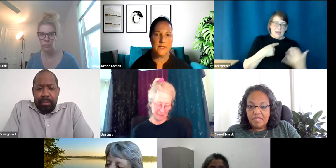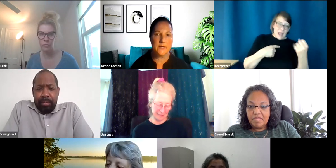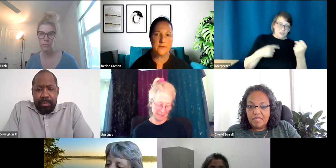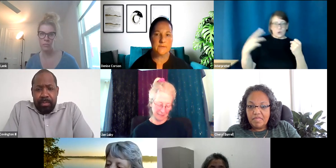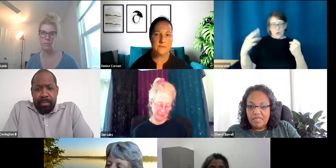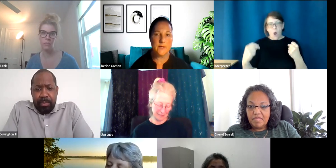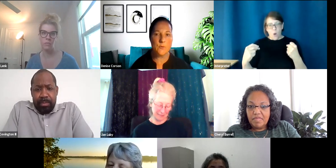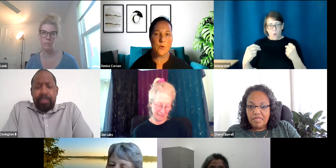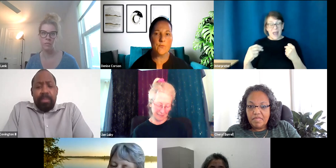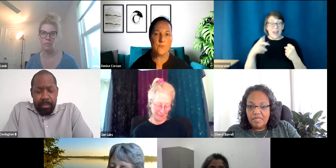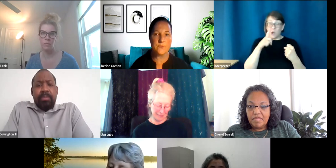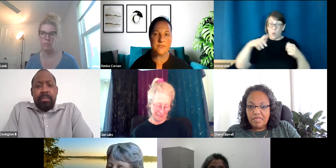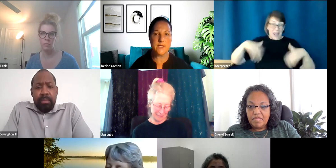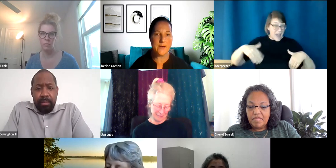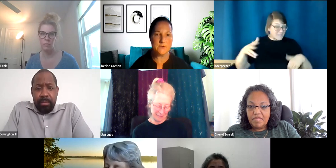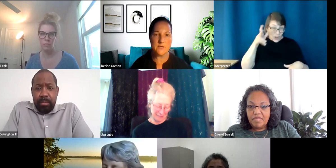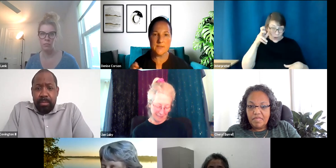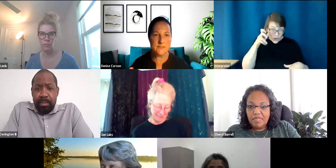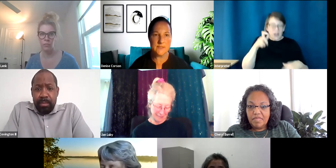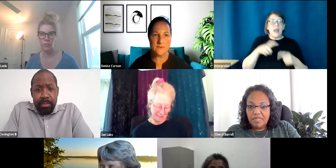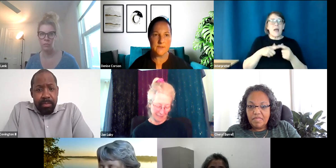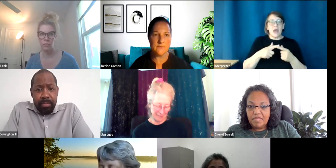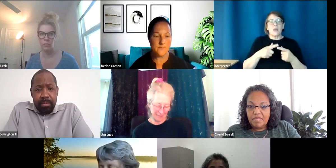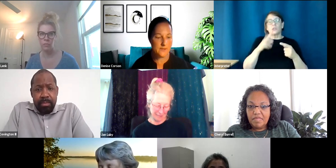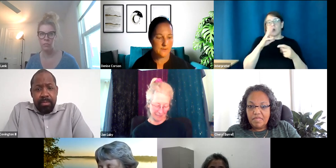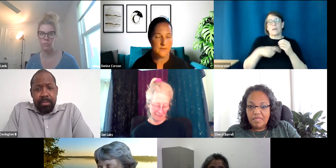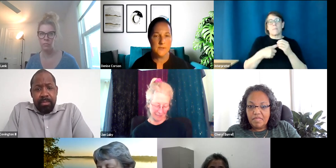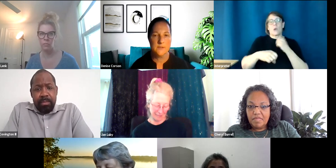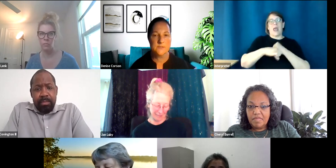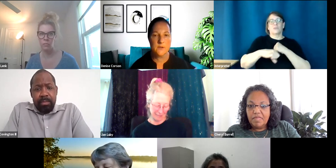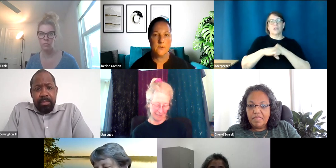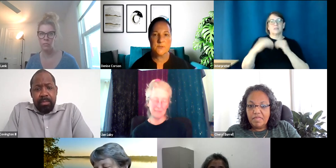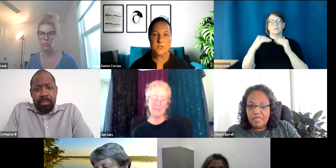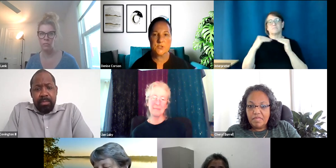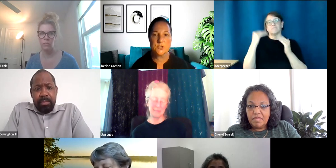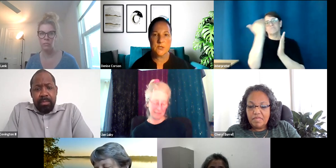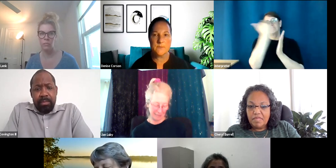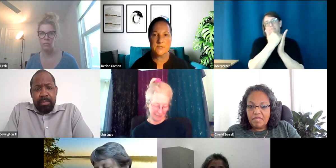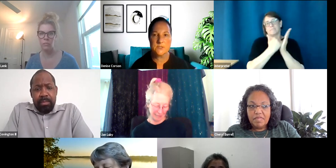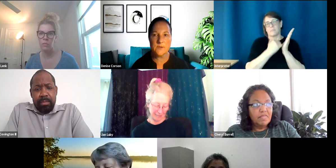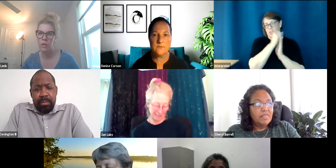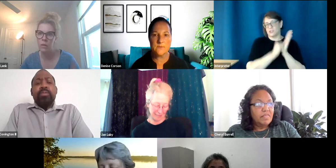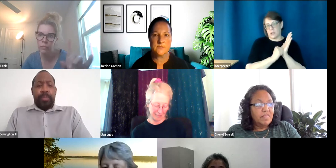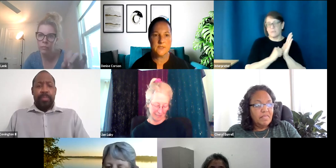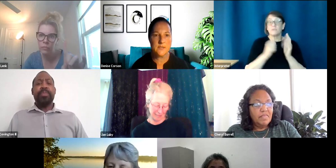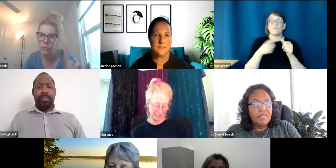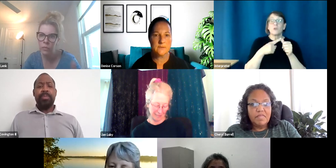And then we'll go into advertising and everything from there. So I'm just going to share my screen for a second.